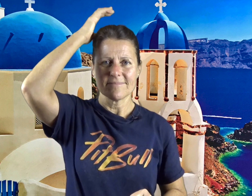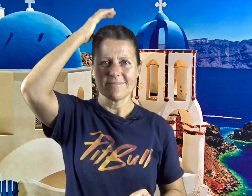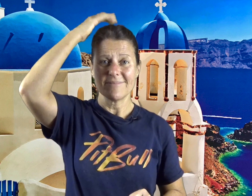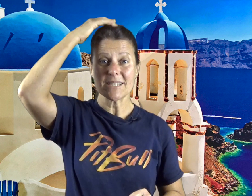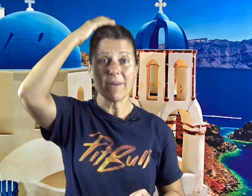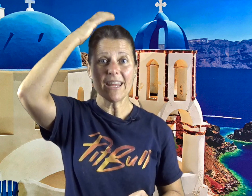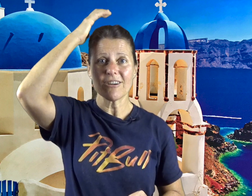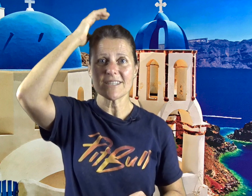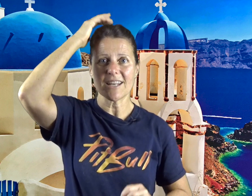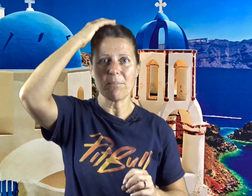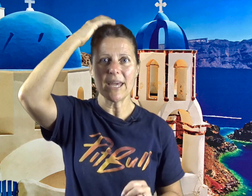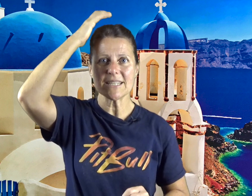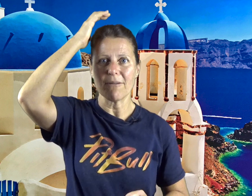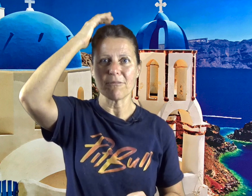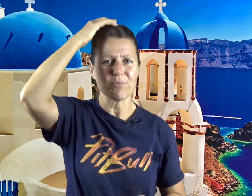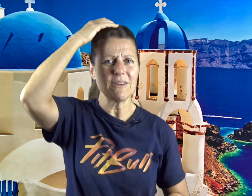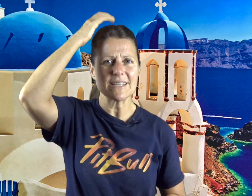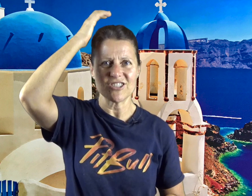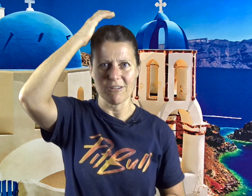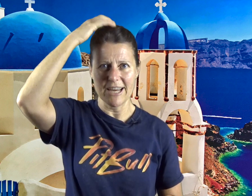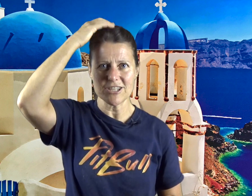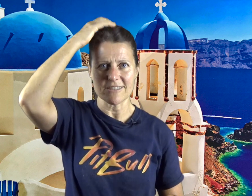money curse that I picked up from previous generations.